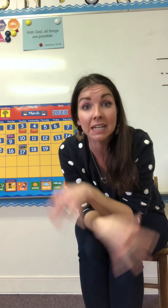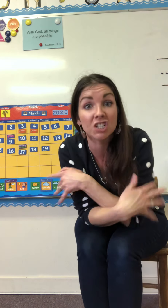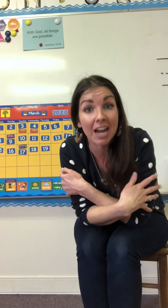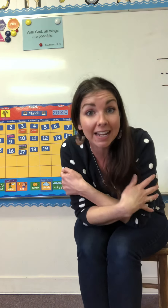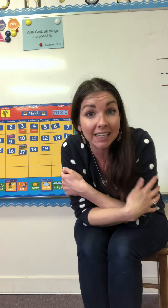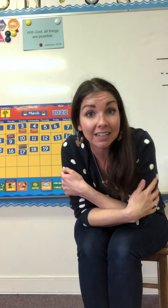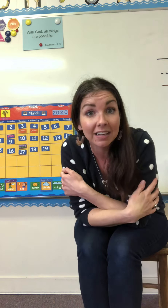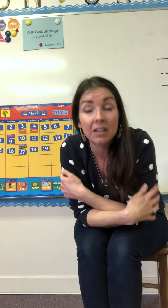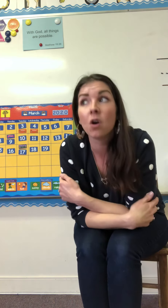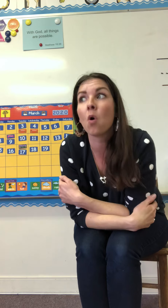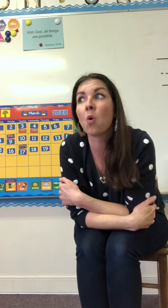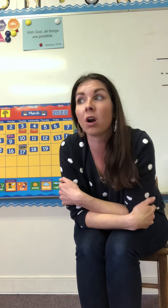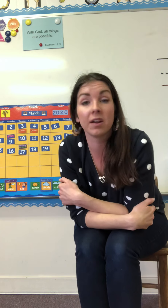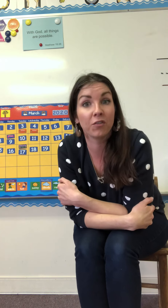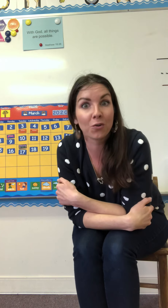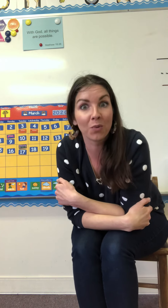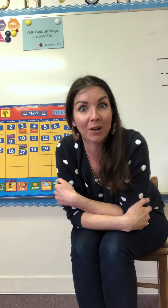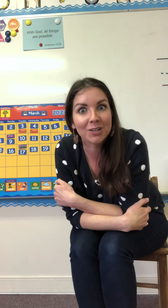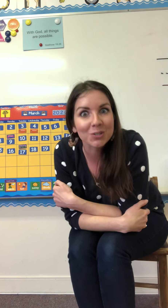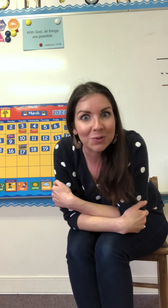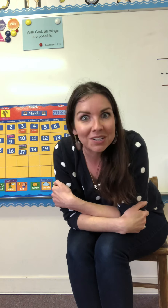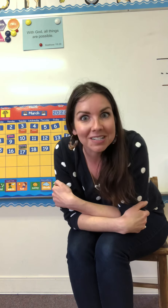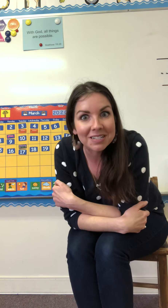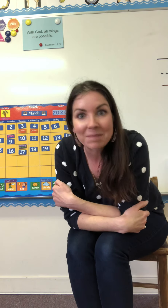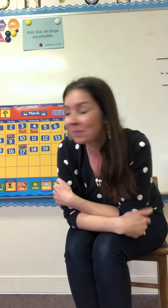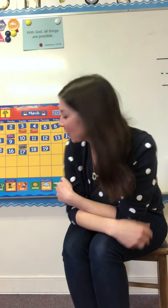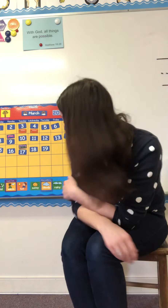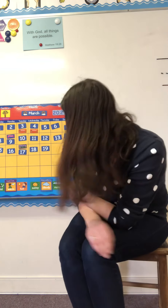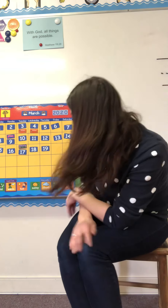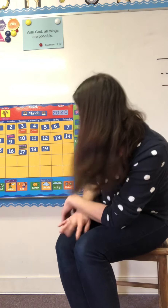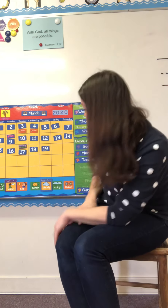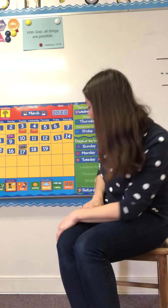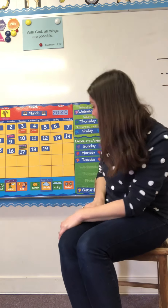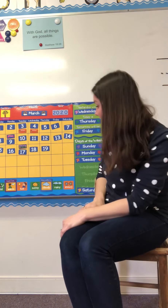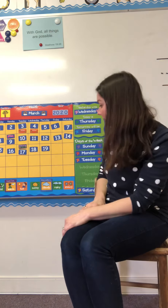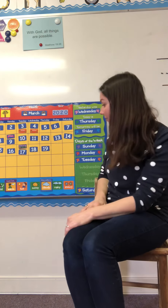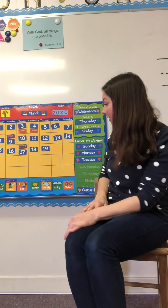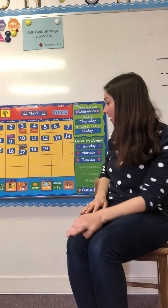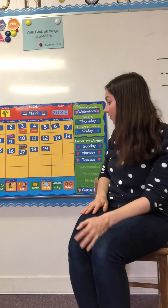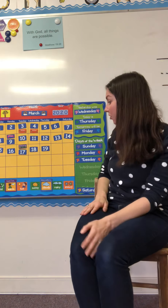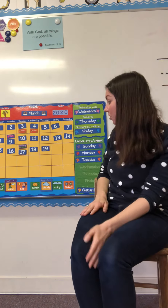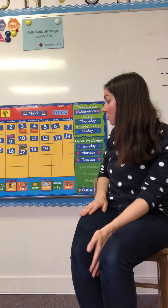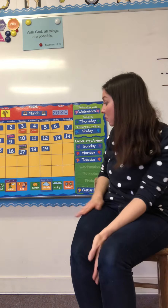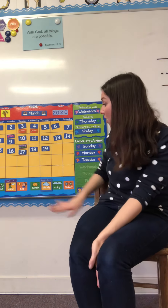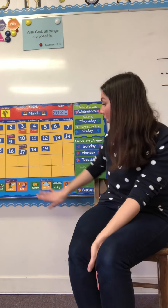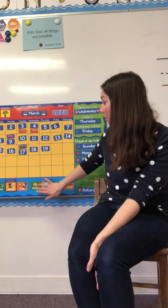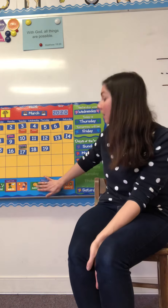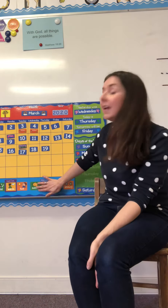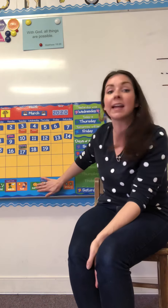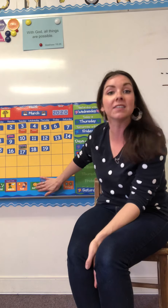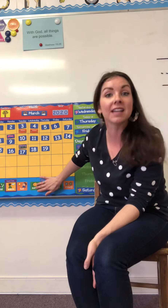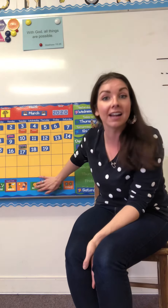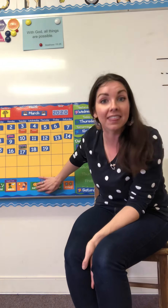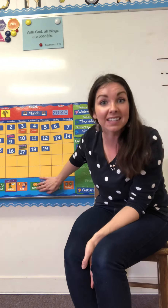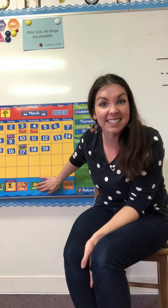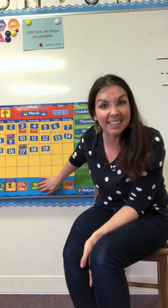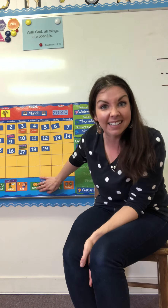a jacket or if you're wearing shorts or if you are playing outside in the sun